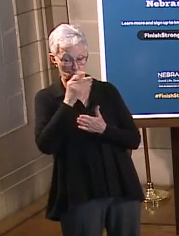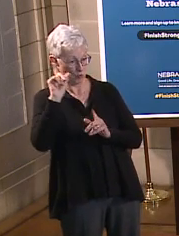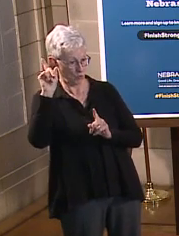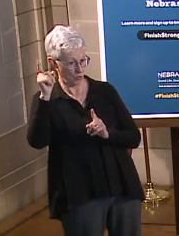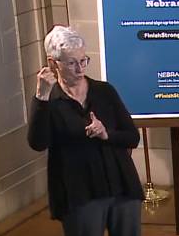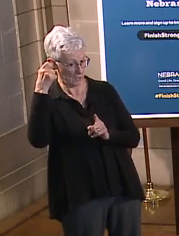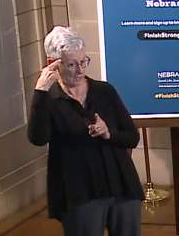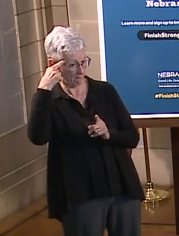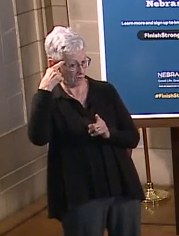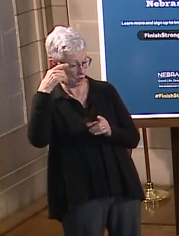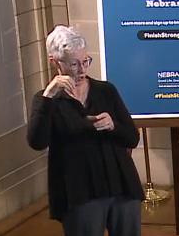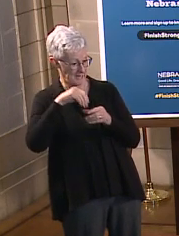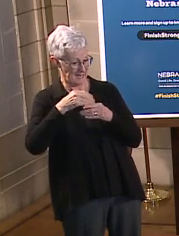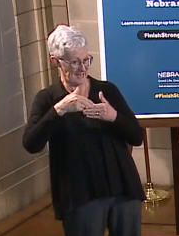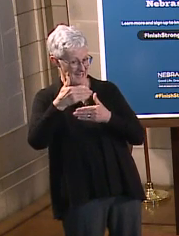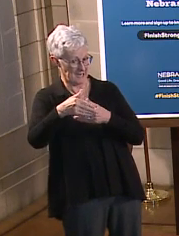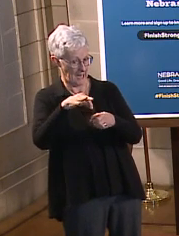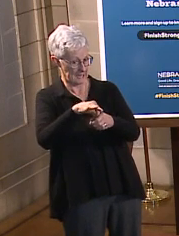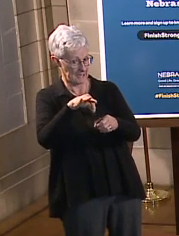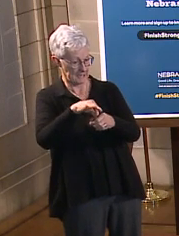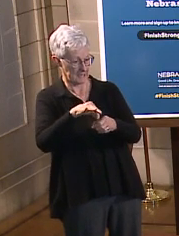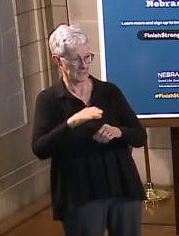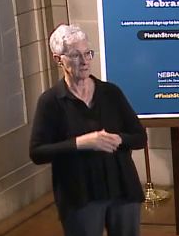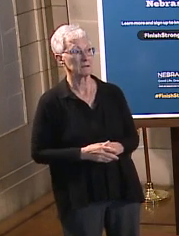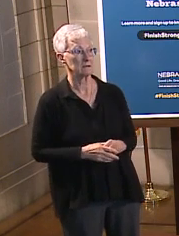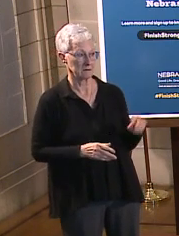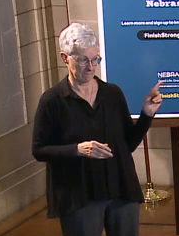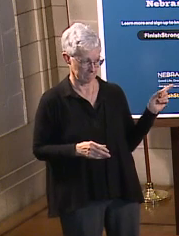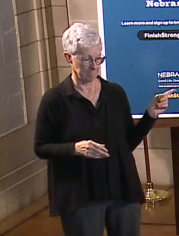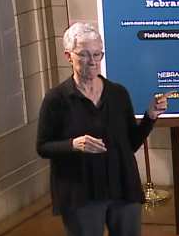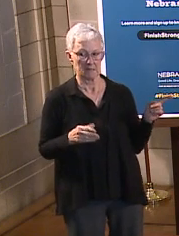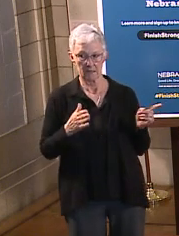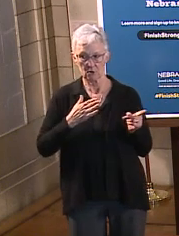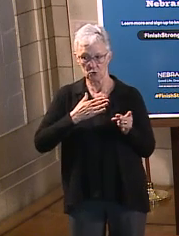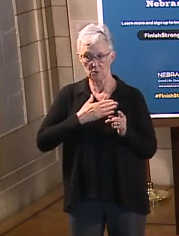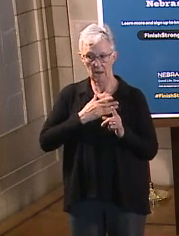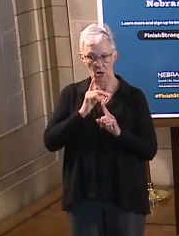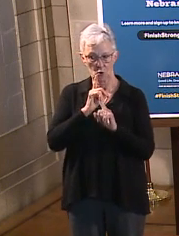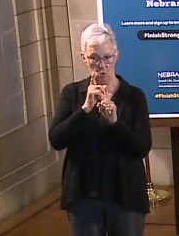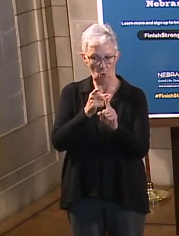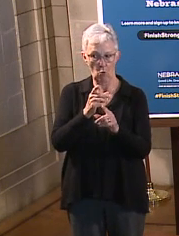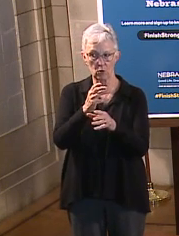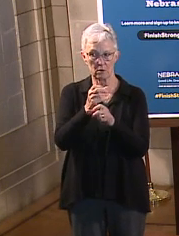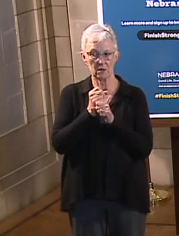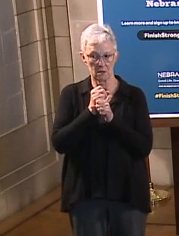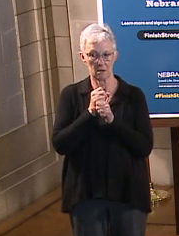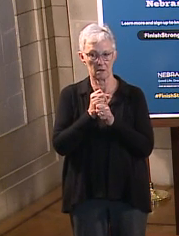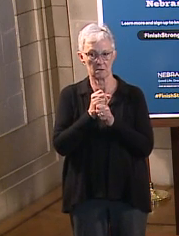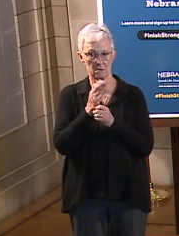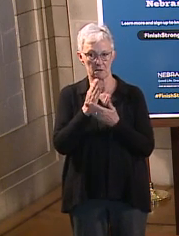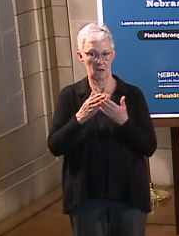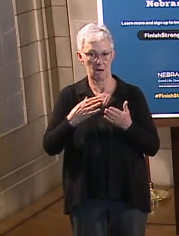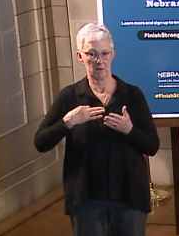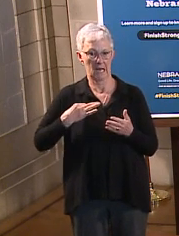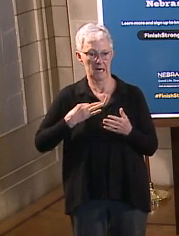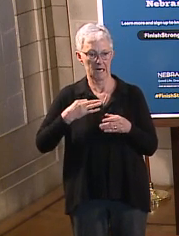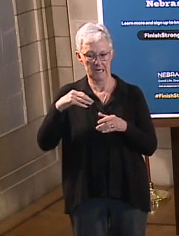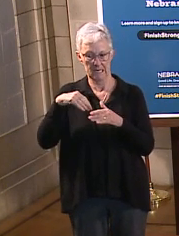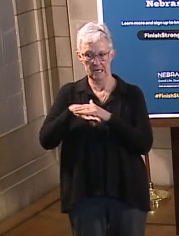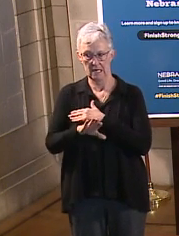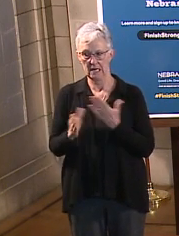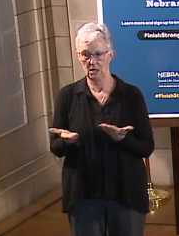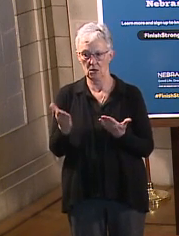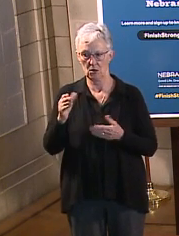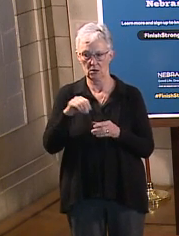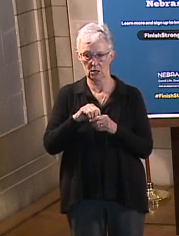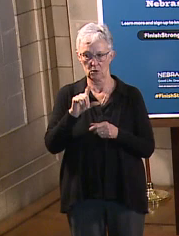intention to get back a candidate in the race in 22, but I have not gotten behind any candidate